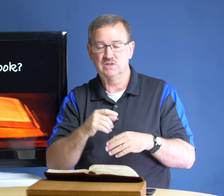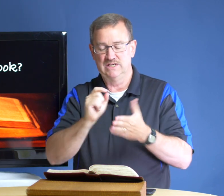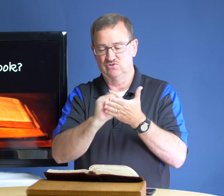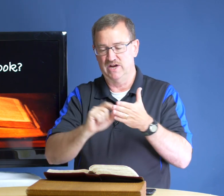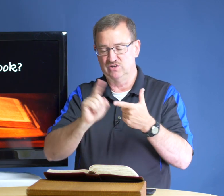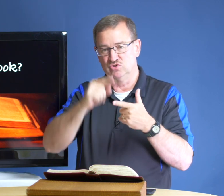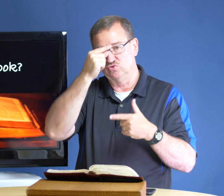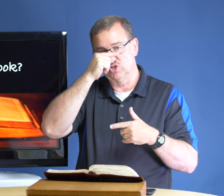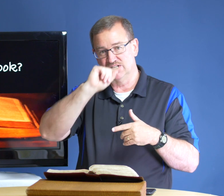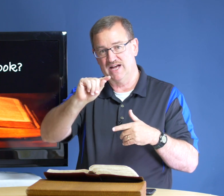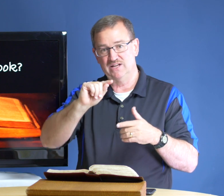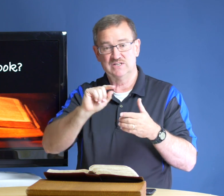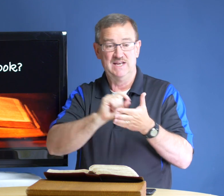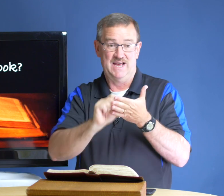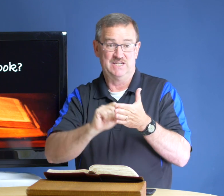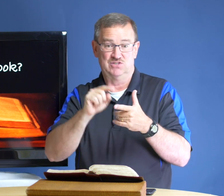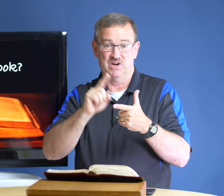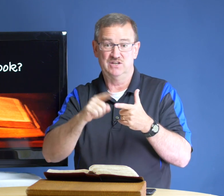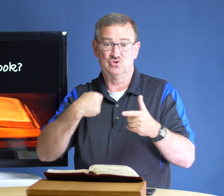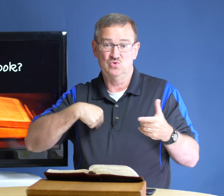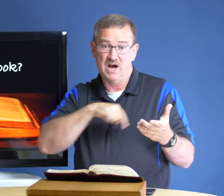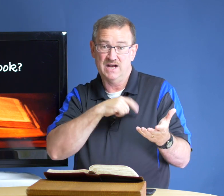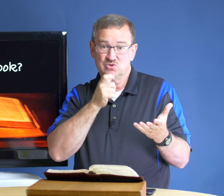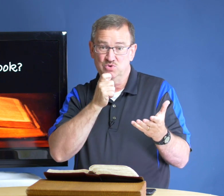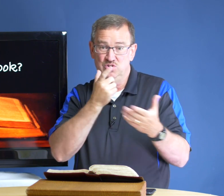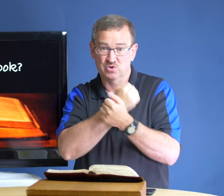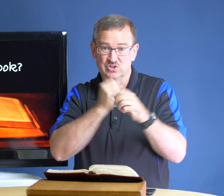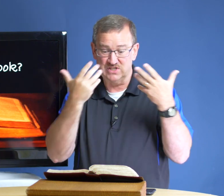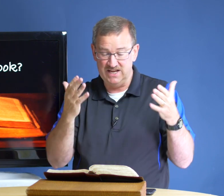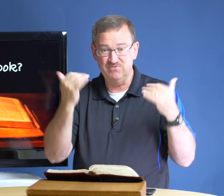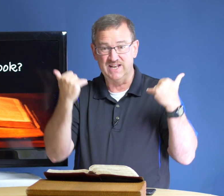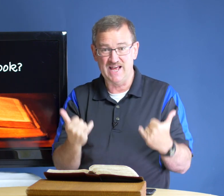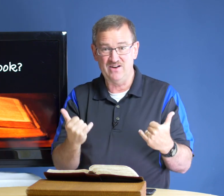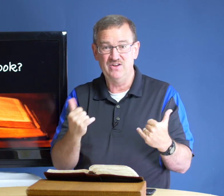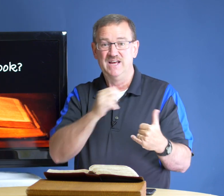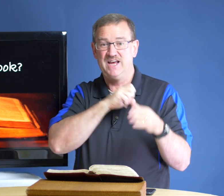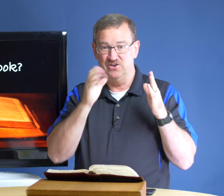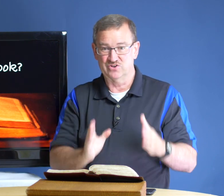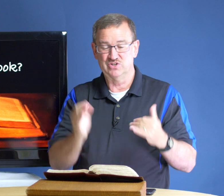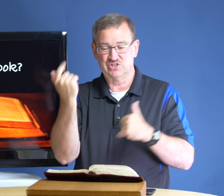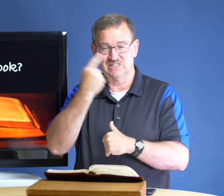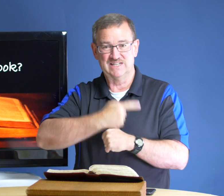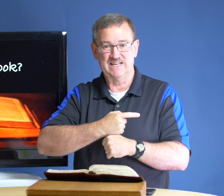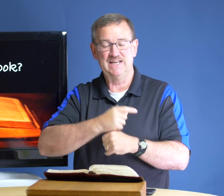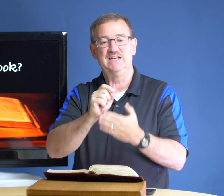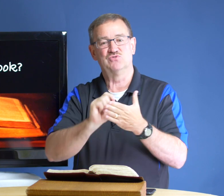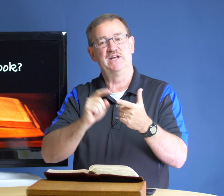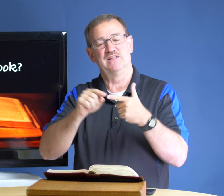he's writing to gentiles and he's writing to us we who are saved now and are christians today he's writing